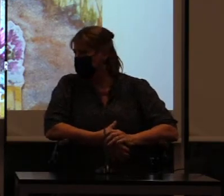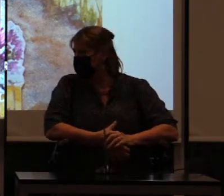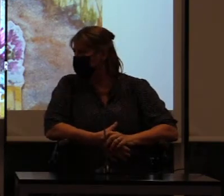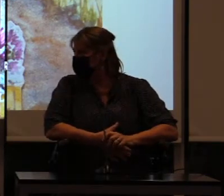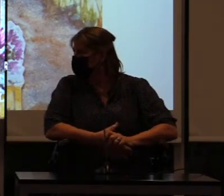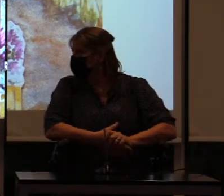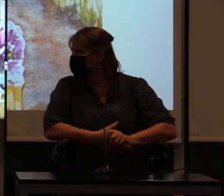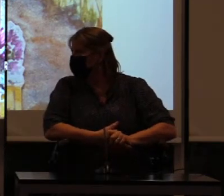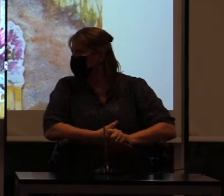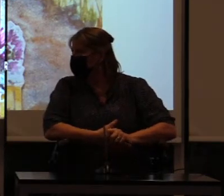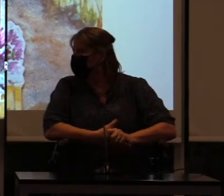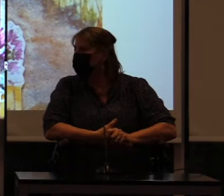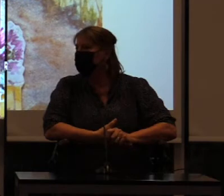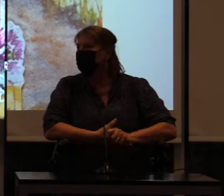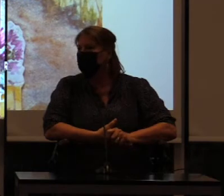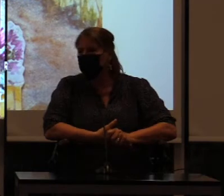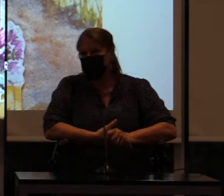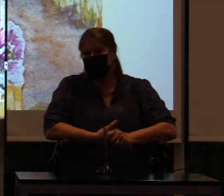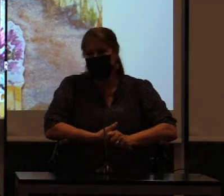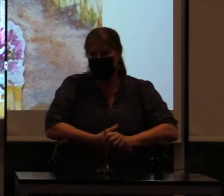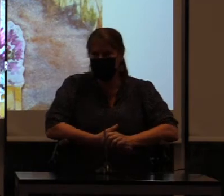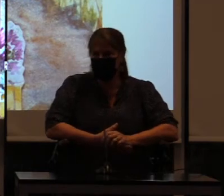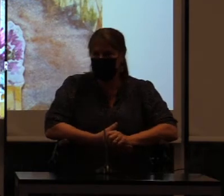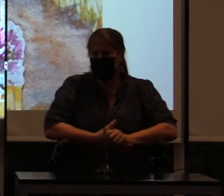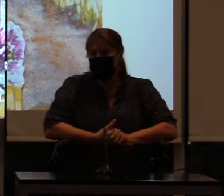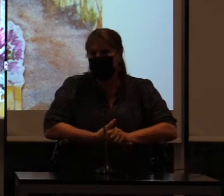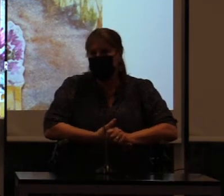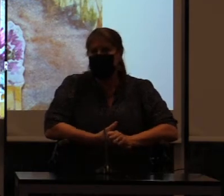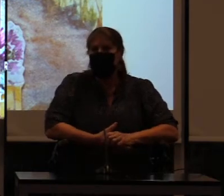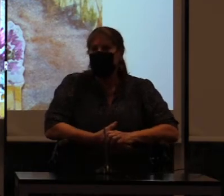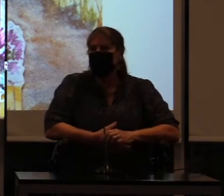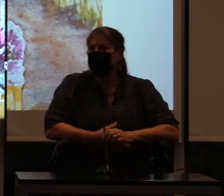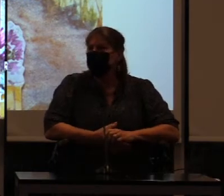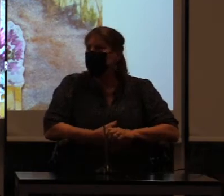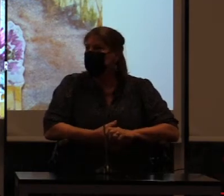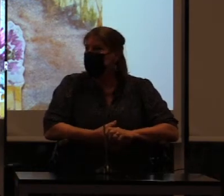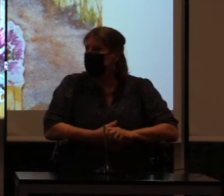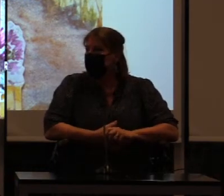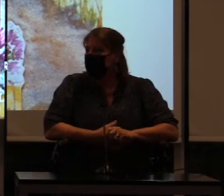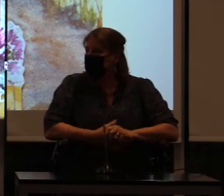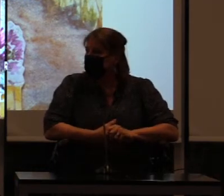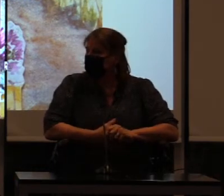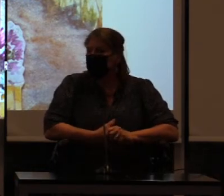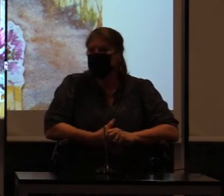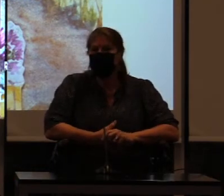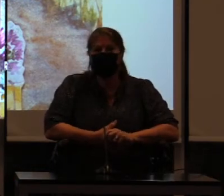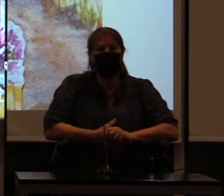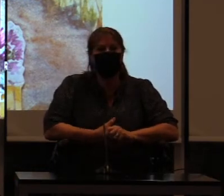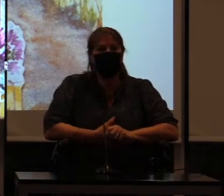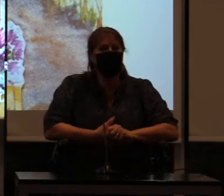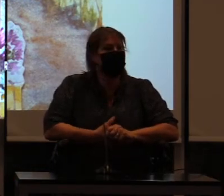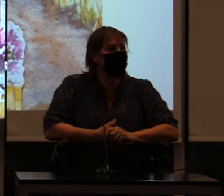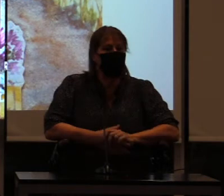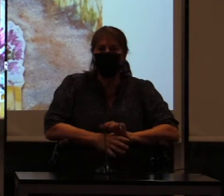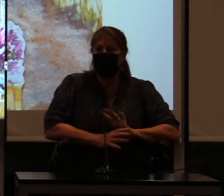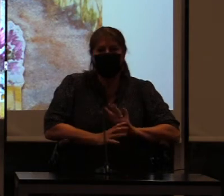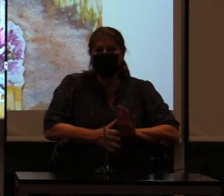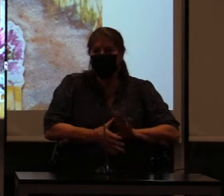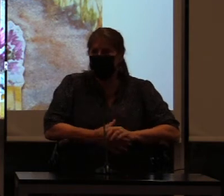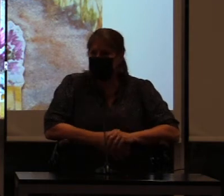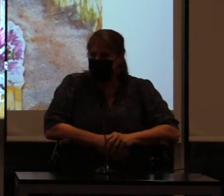joiner kind of person, but it was a wonderful thing to do. And I encourage anybody who has